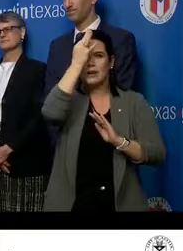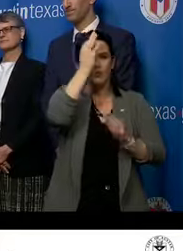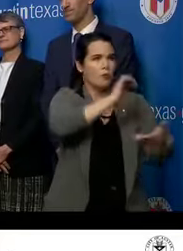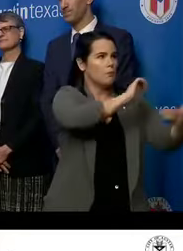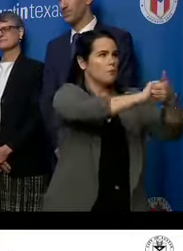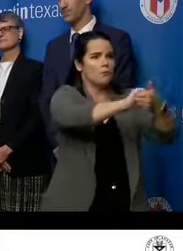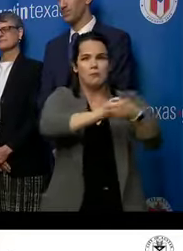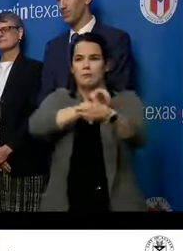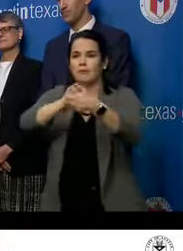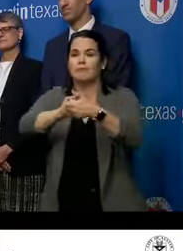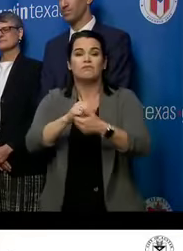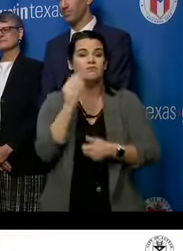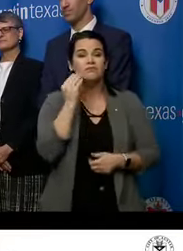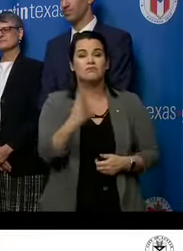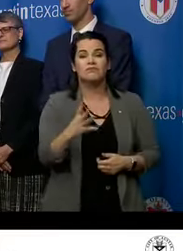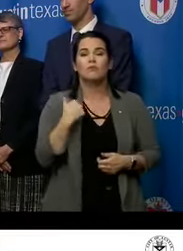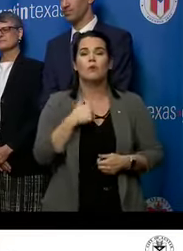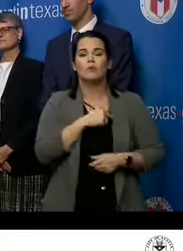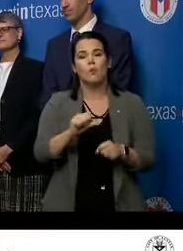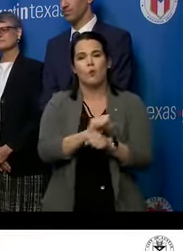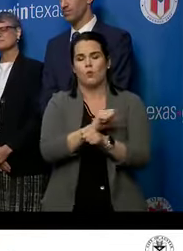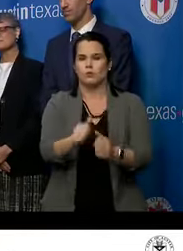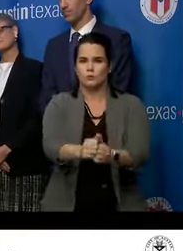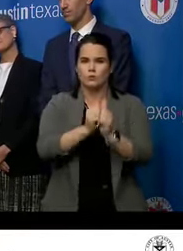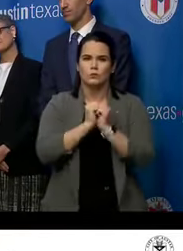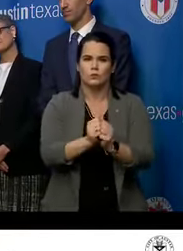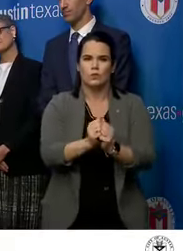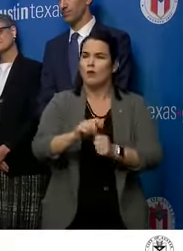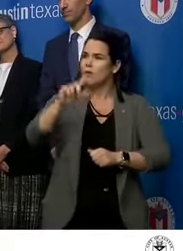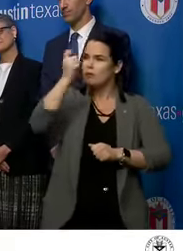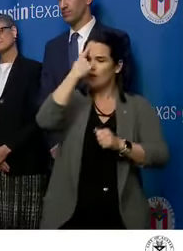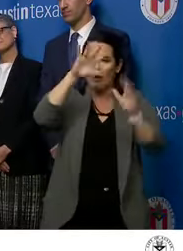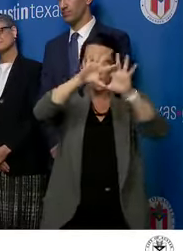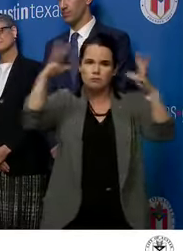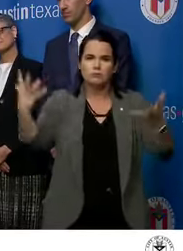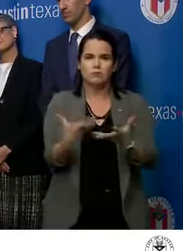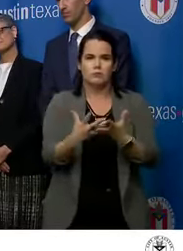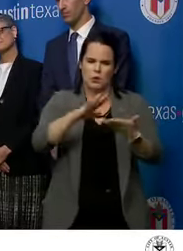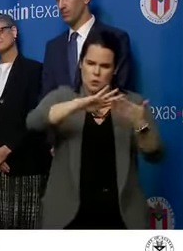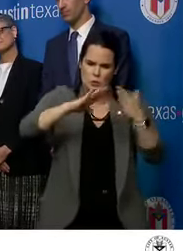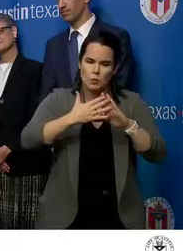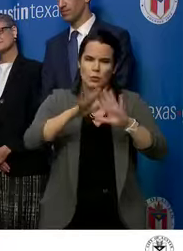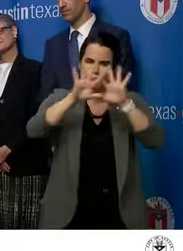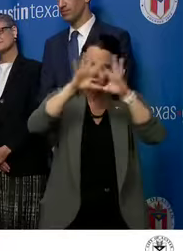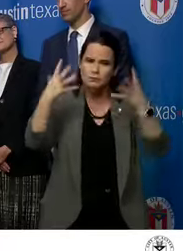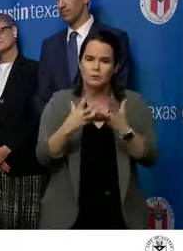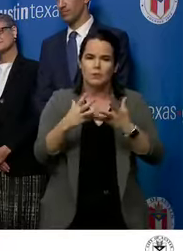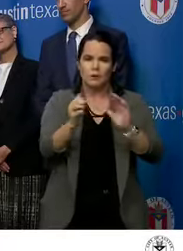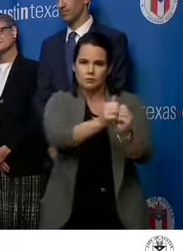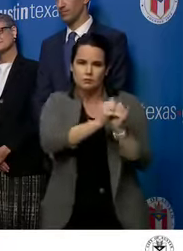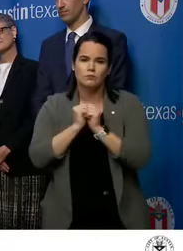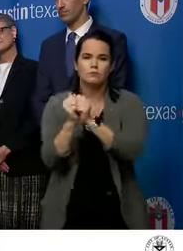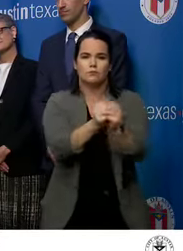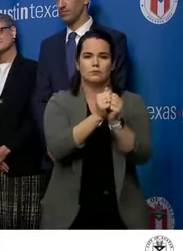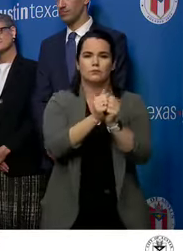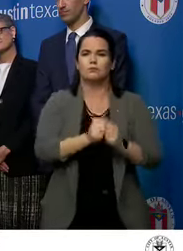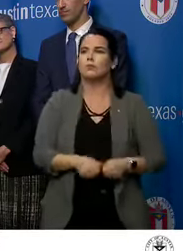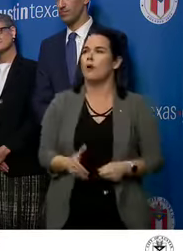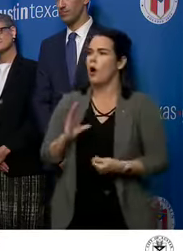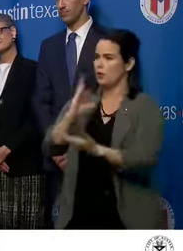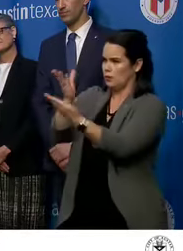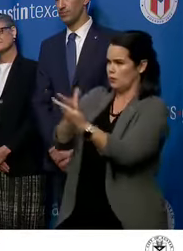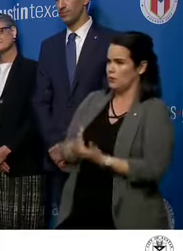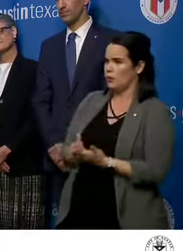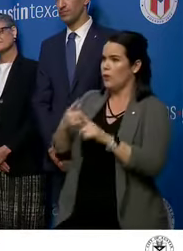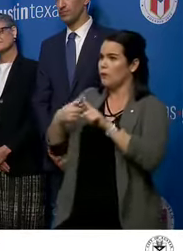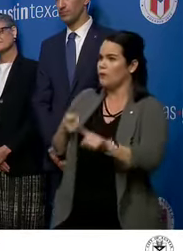This has been a community effort. This has been a government effort. And our evidence from China, from the joint mission of